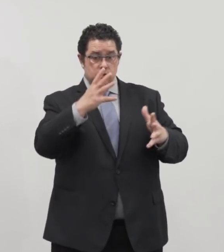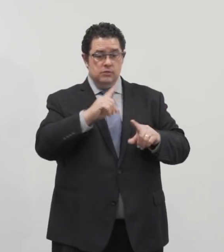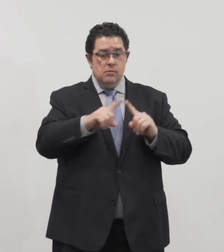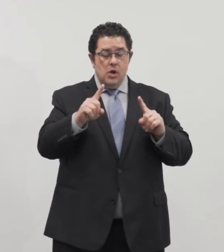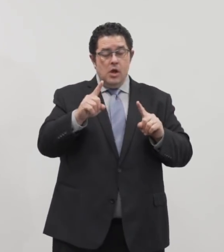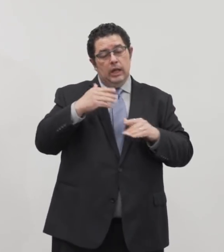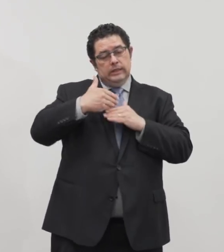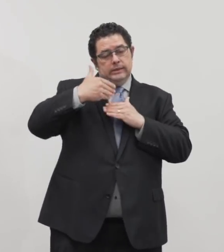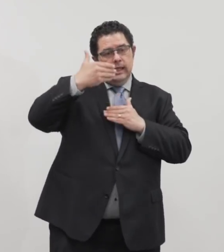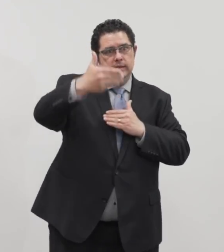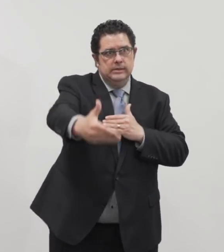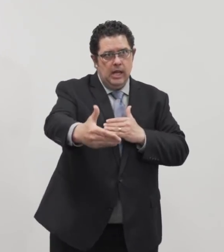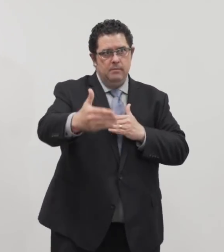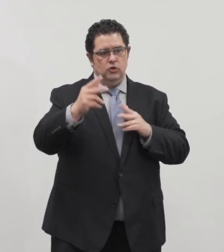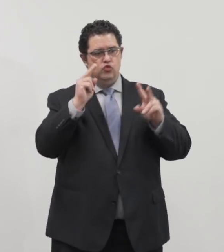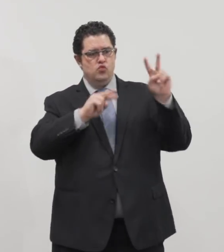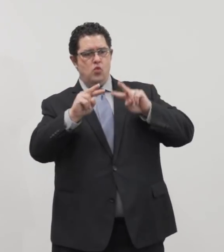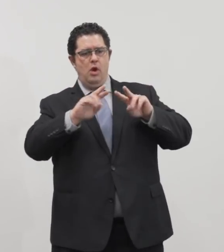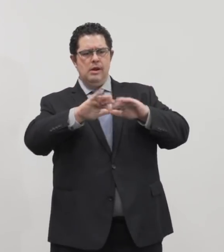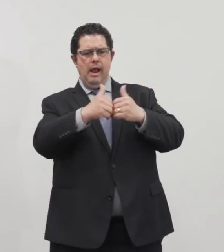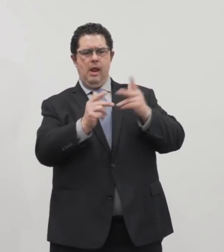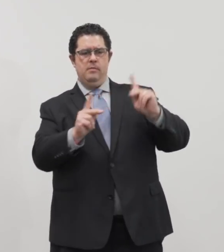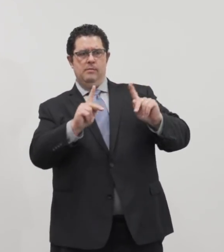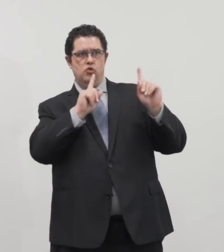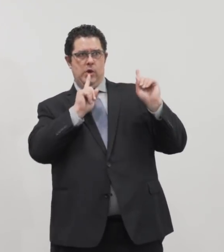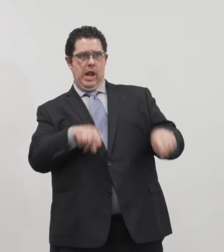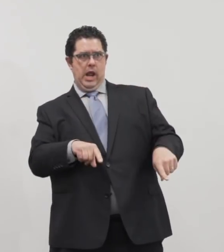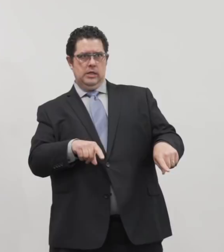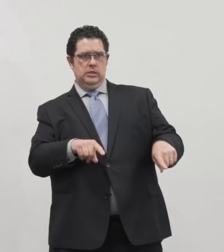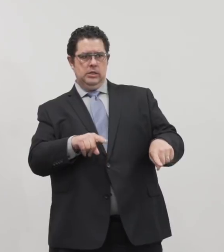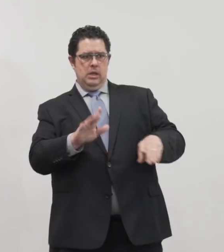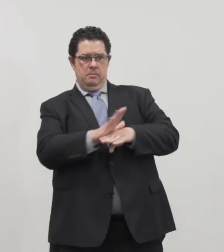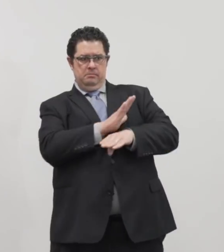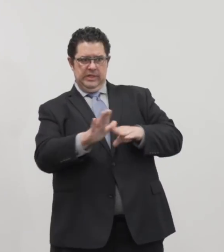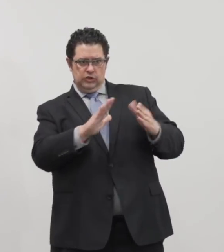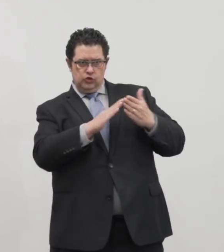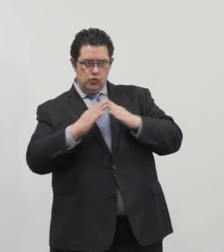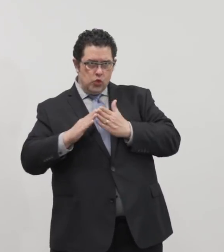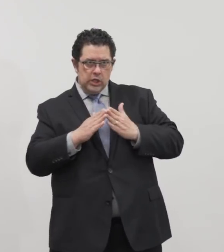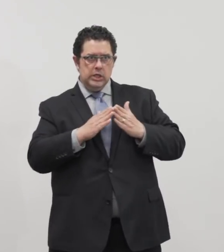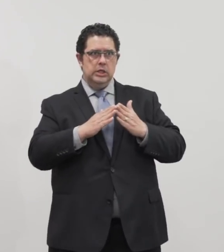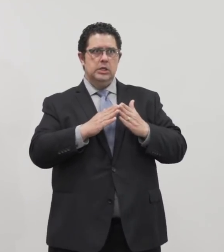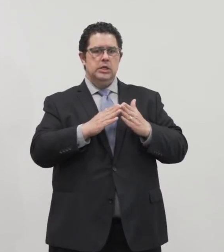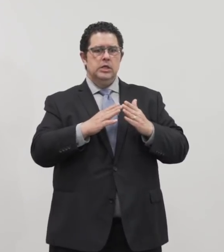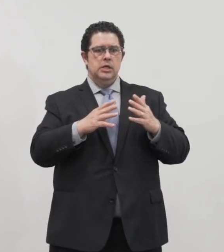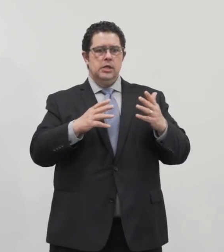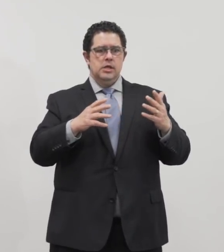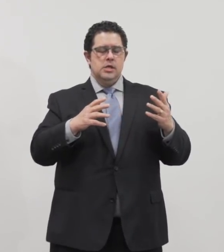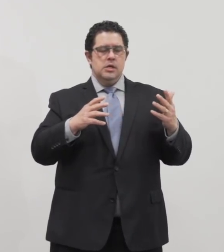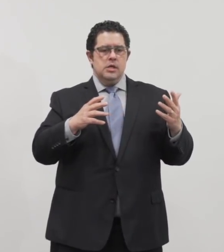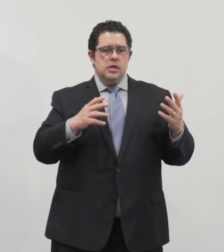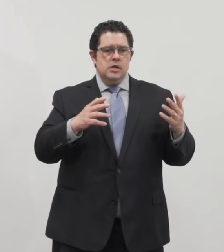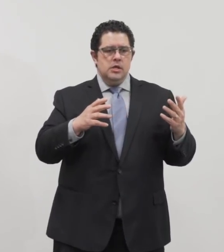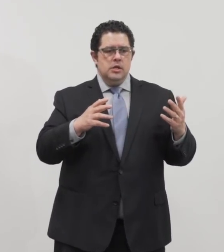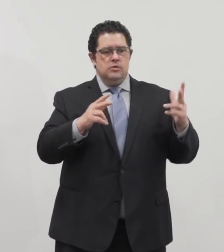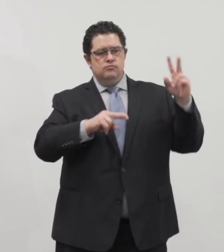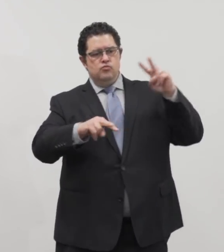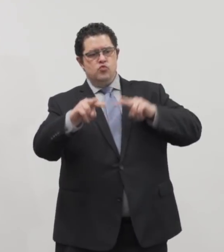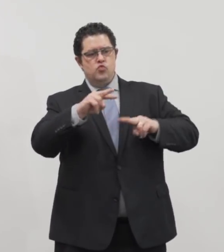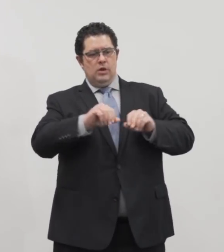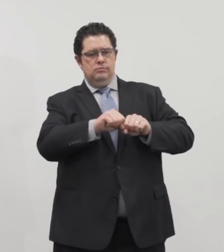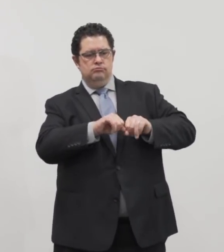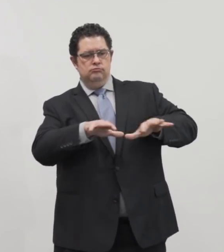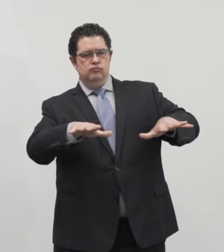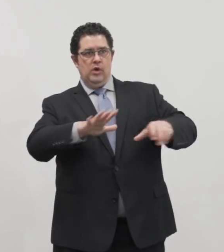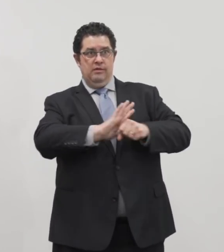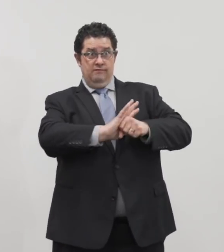be to watch how people react, how our business community reacts and watch the spread of the virus